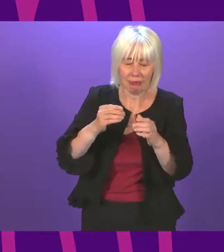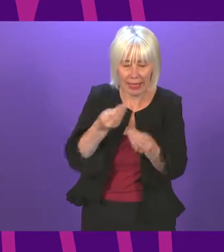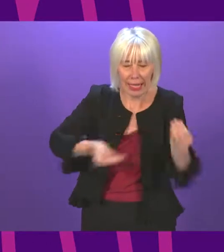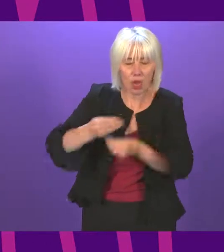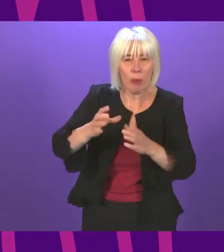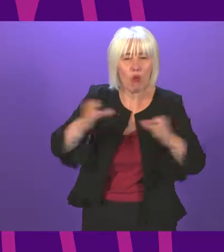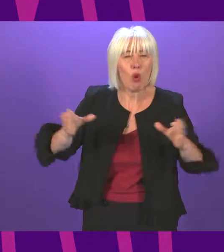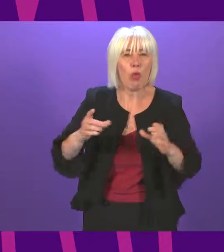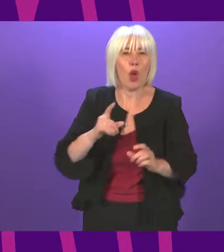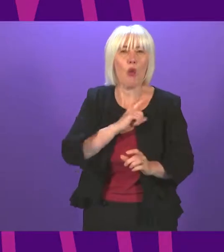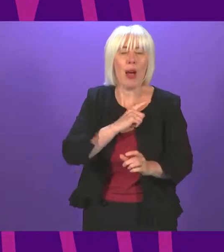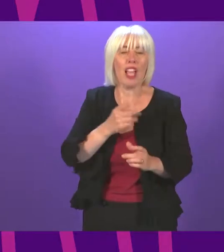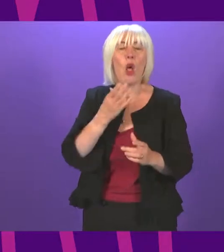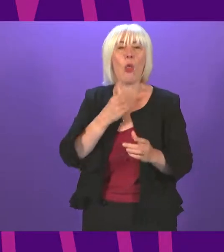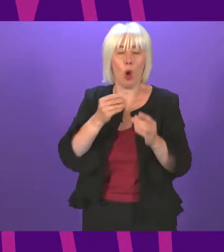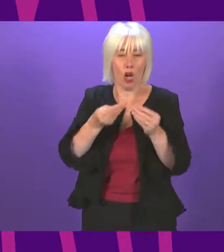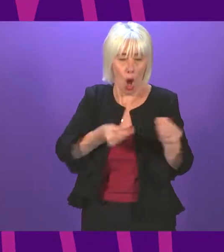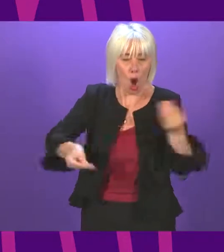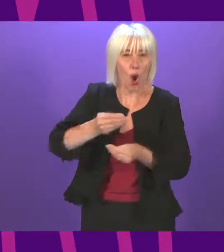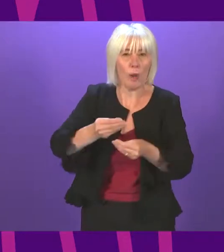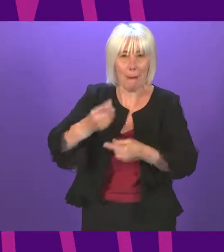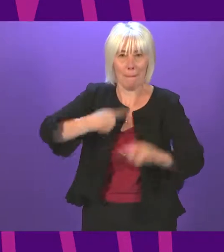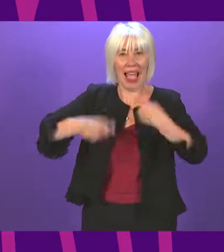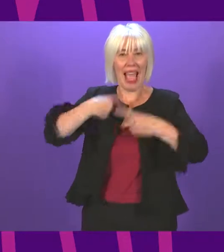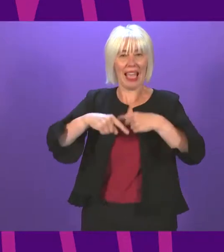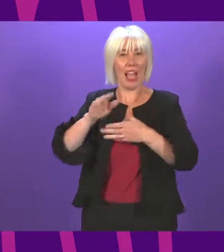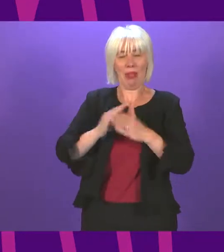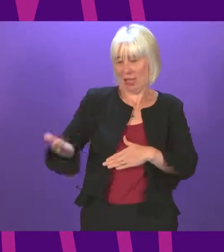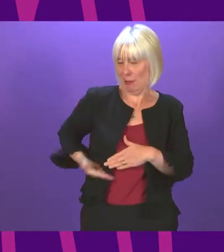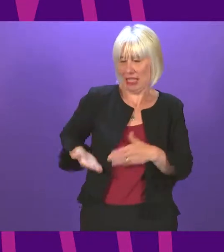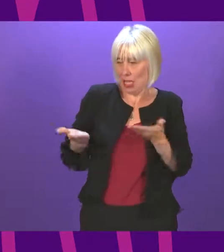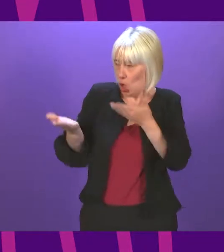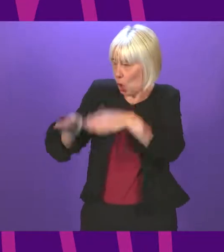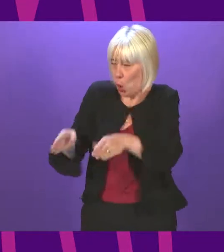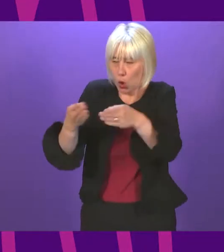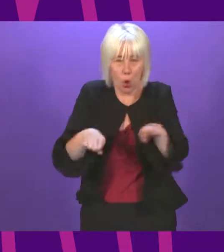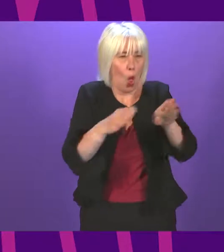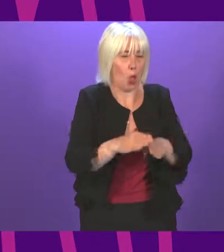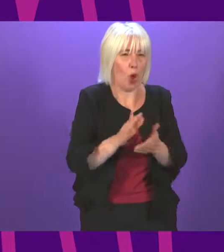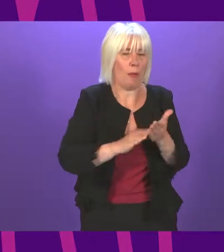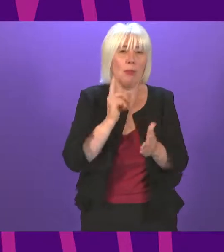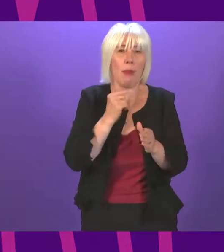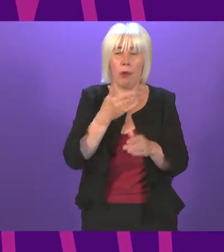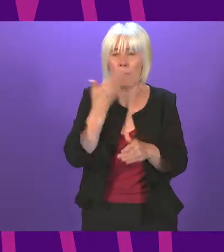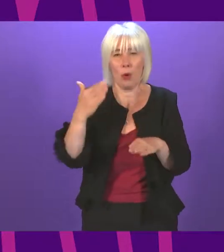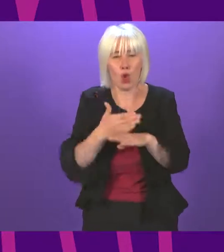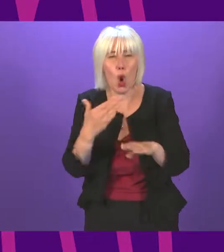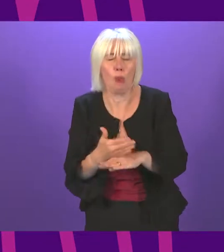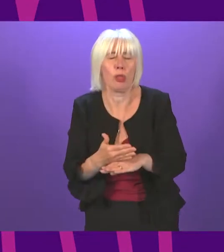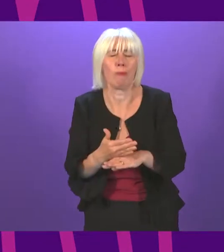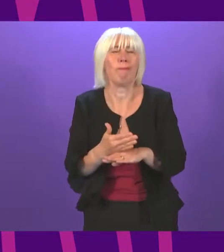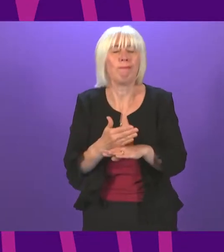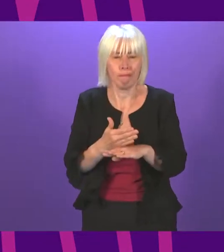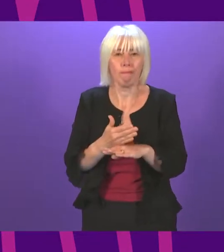want our economy to go backwards. That means businesses shutting down and people out of work. At the heart of her